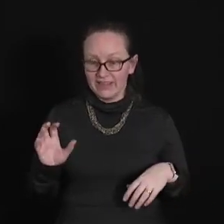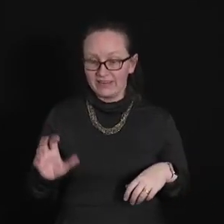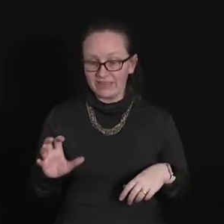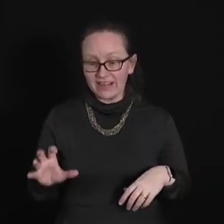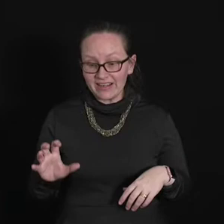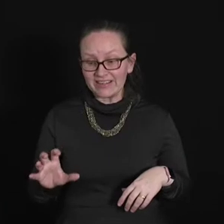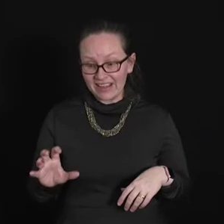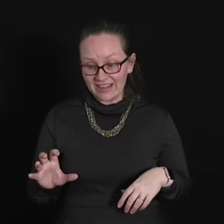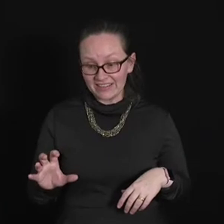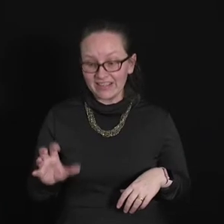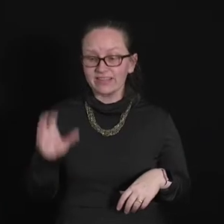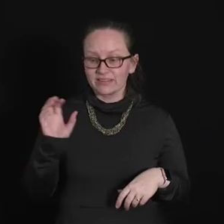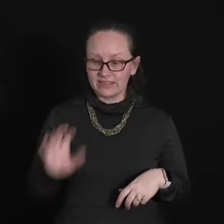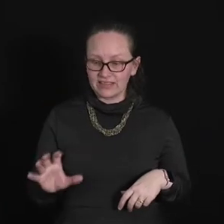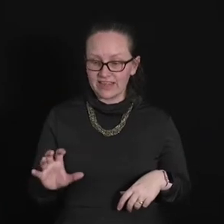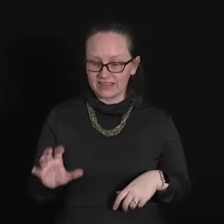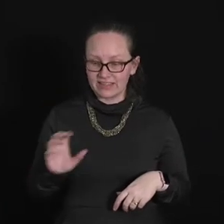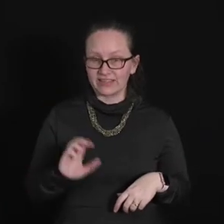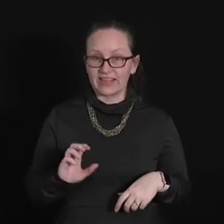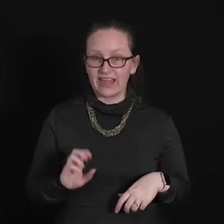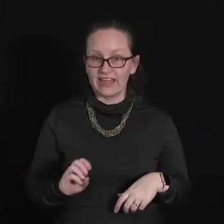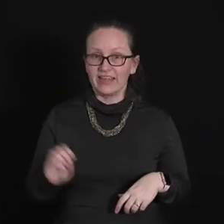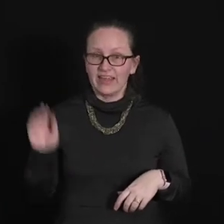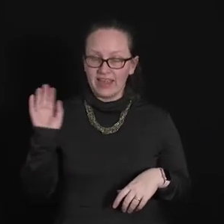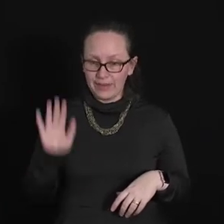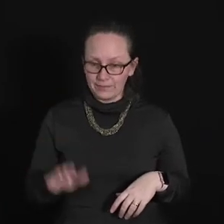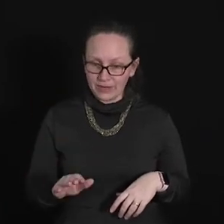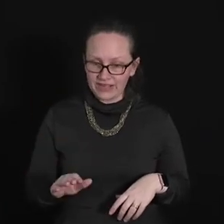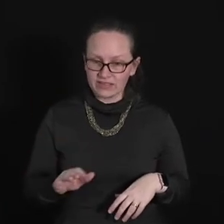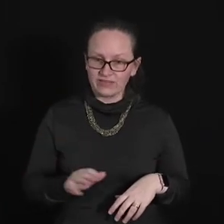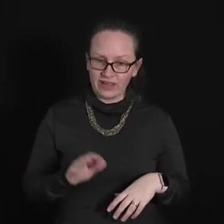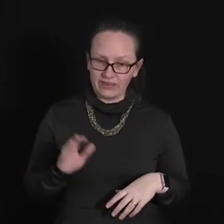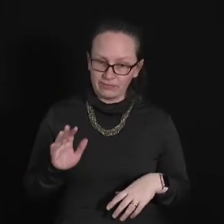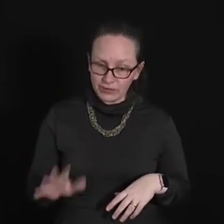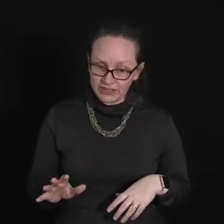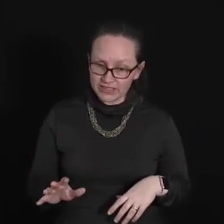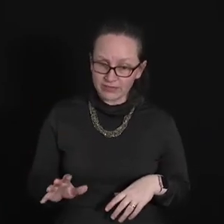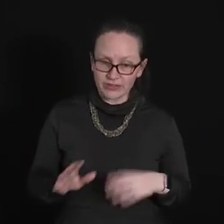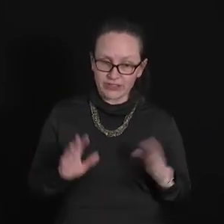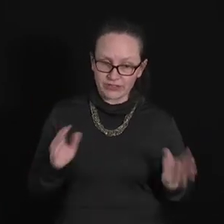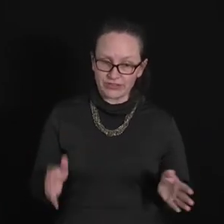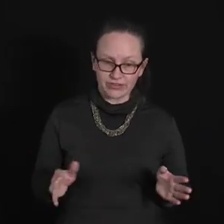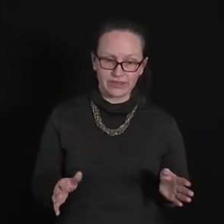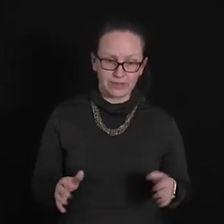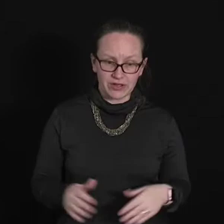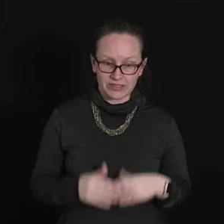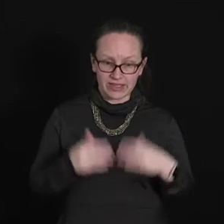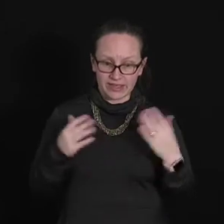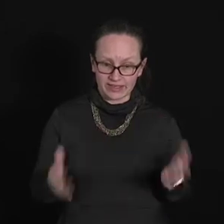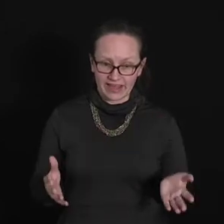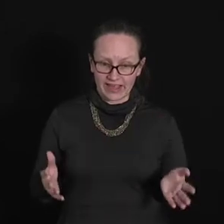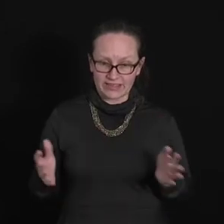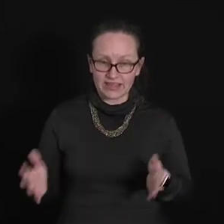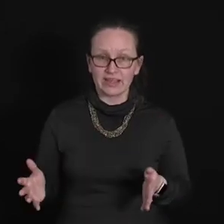If the Geiger counter detects the decay it breaks a vial of poison which is also in the box and the cap dies.